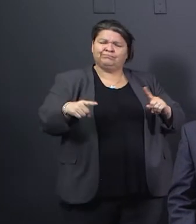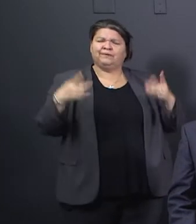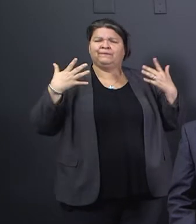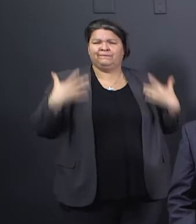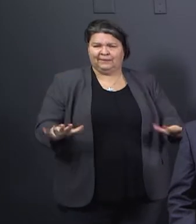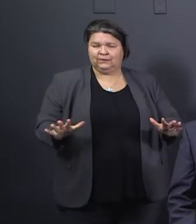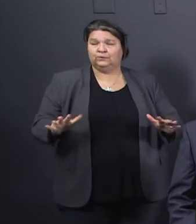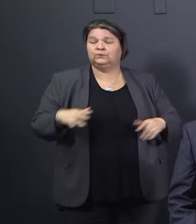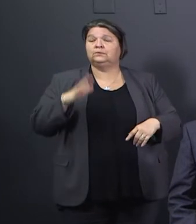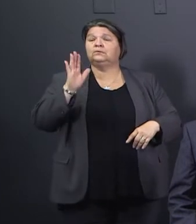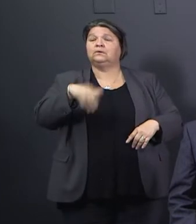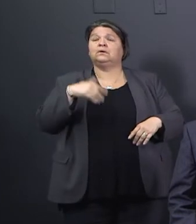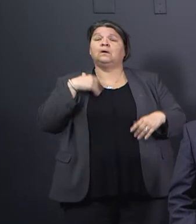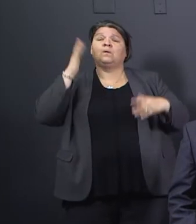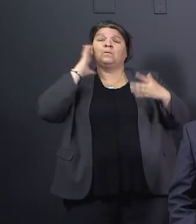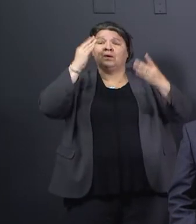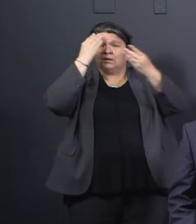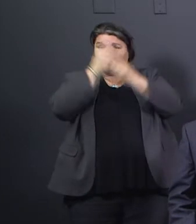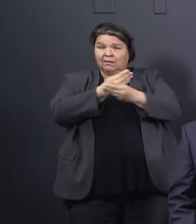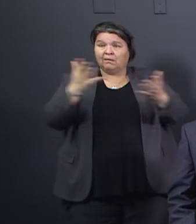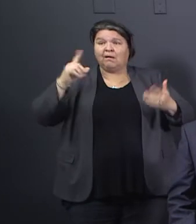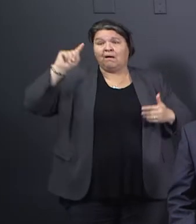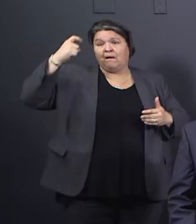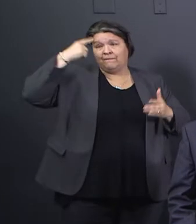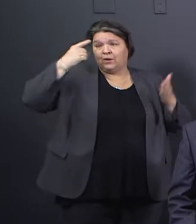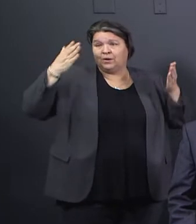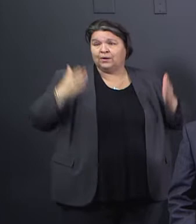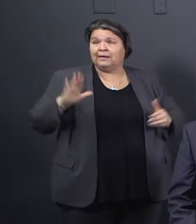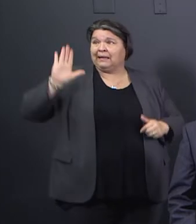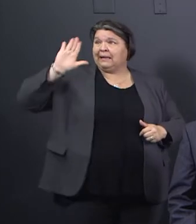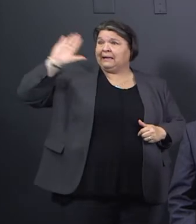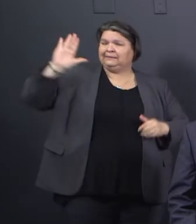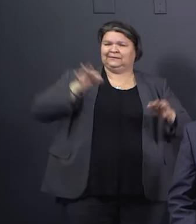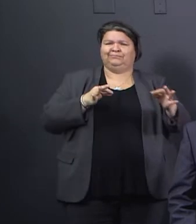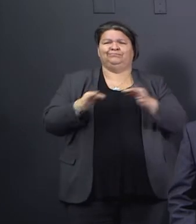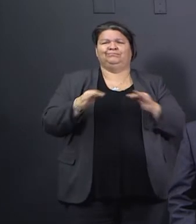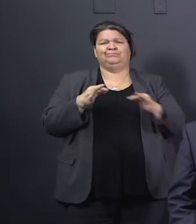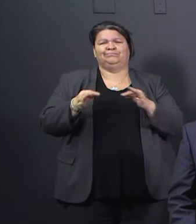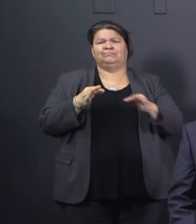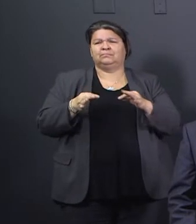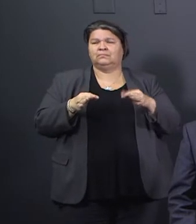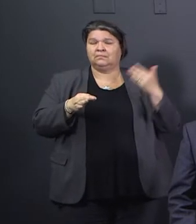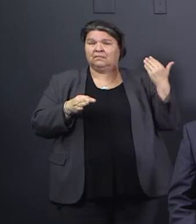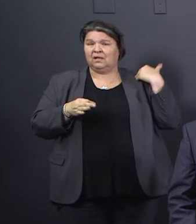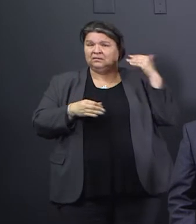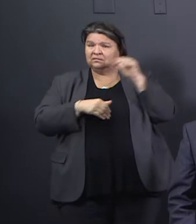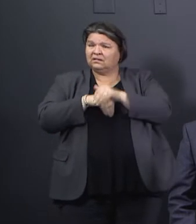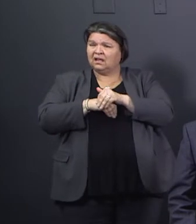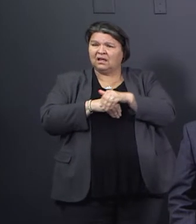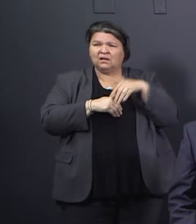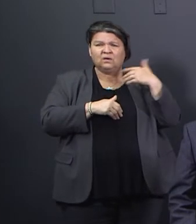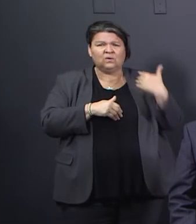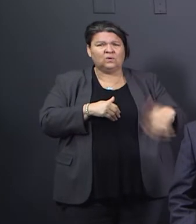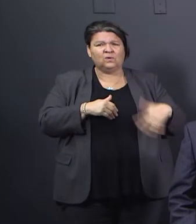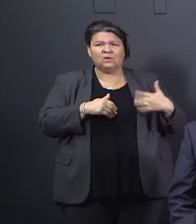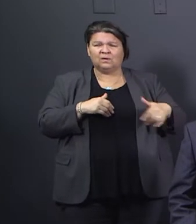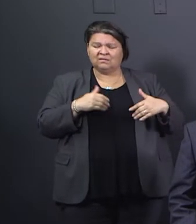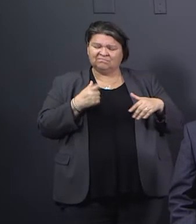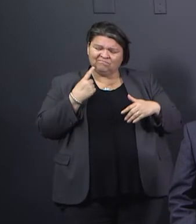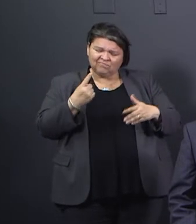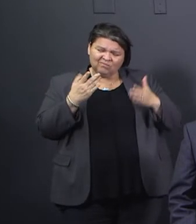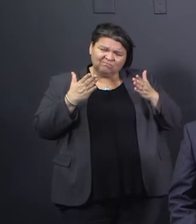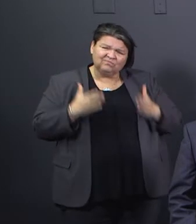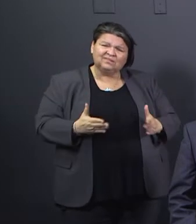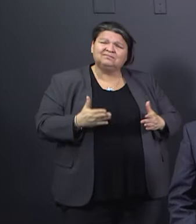disaster declaration. Unfortunately, Fort Worth lost another resident overnight last night. Today, Tarrant County has had